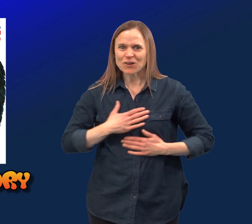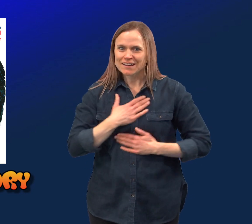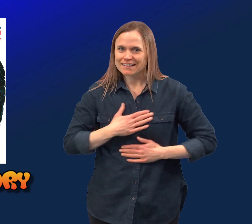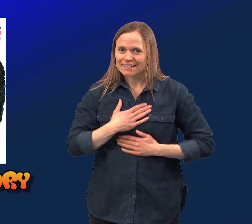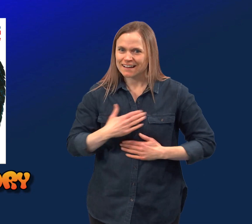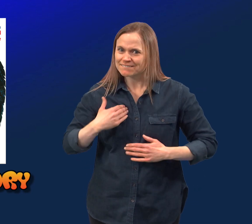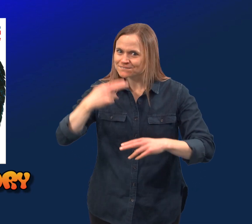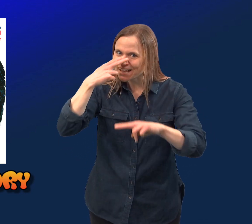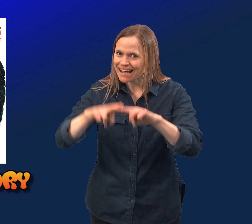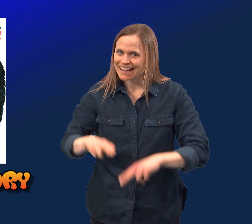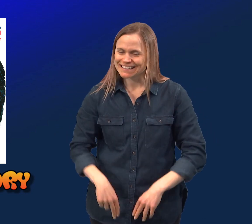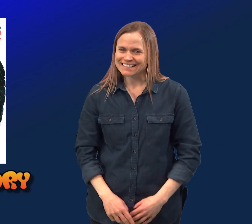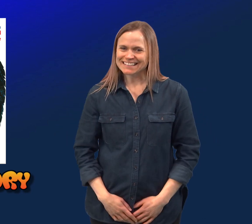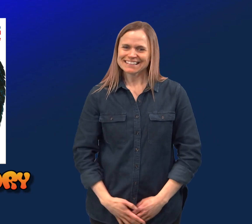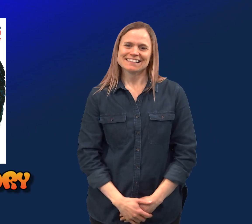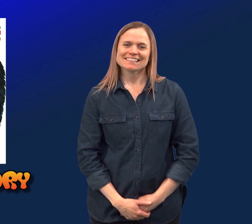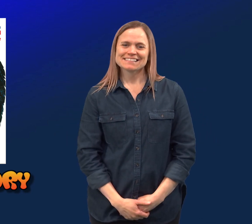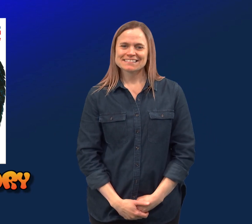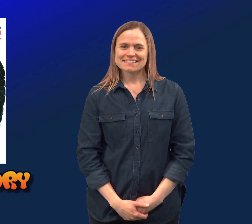Enjoy it and have fun! Toes Human Toes Toes Toes